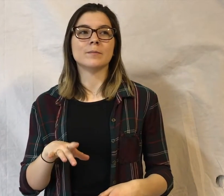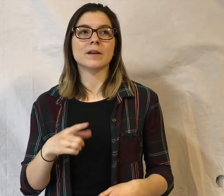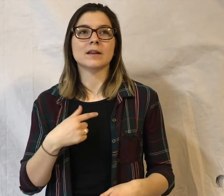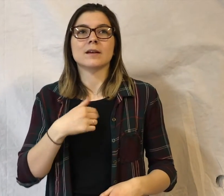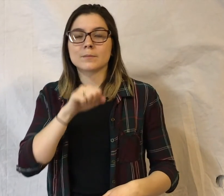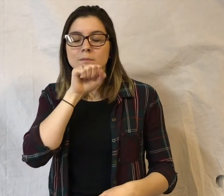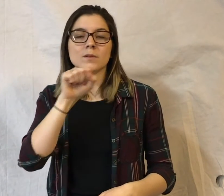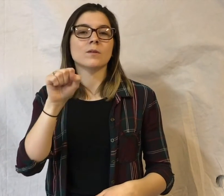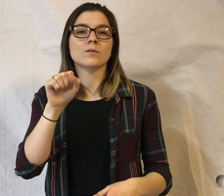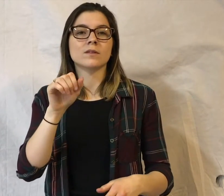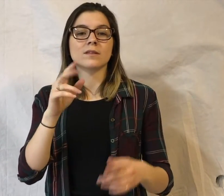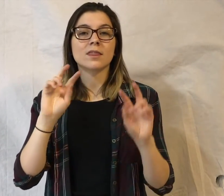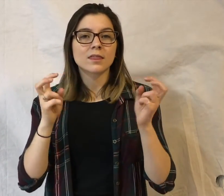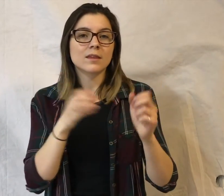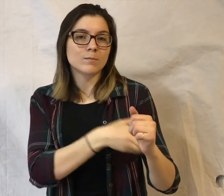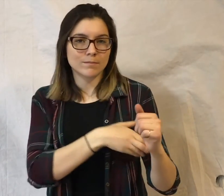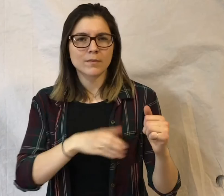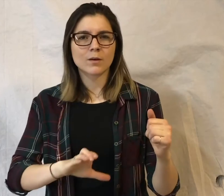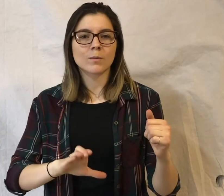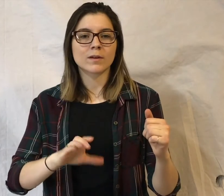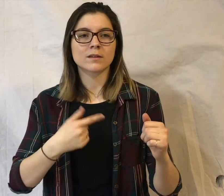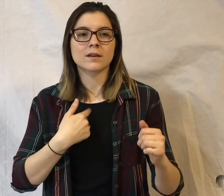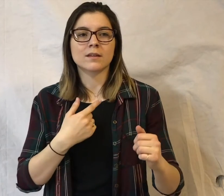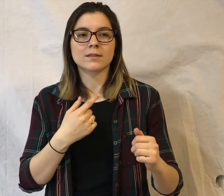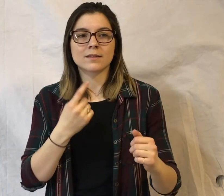topic of empowerment and I think it's so inspiring.